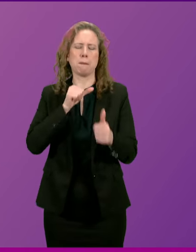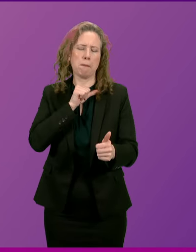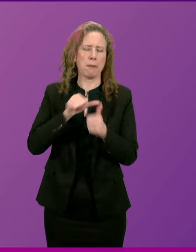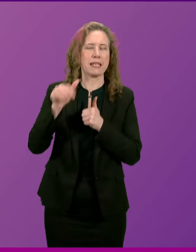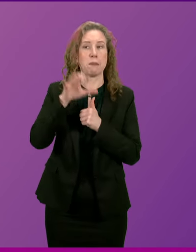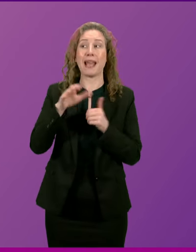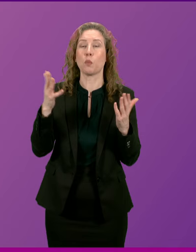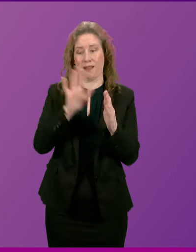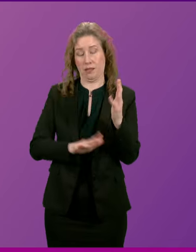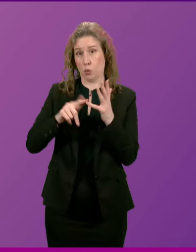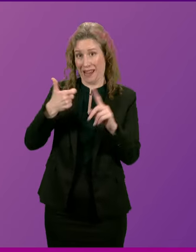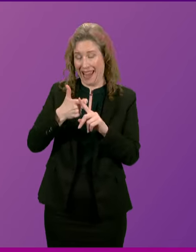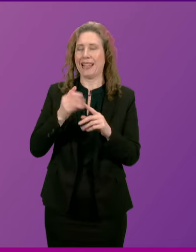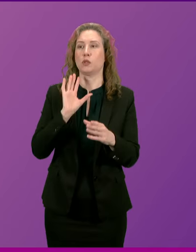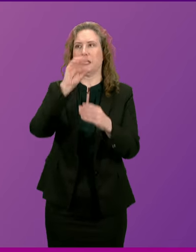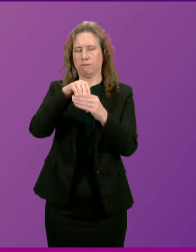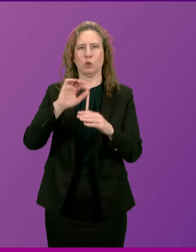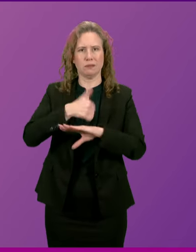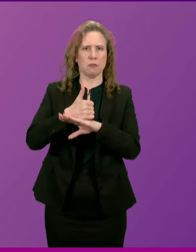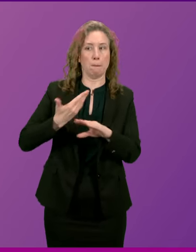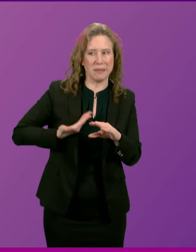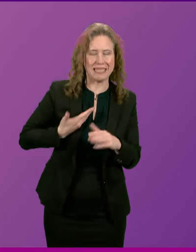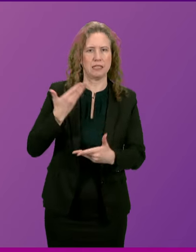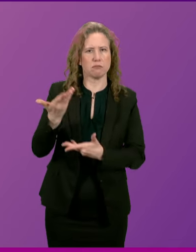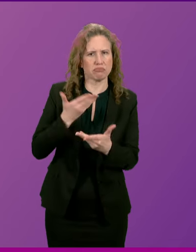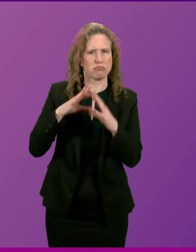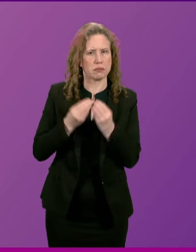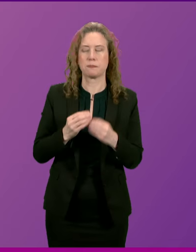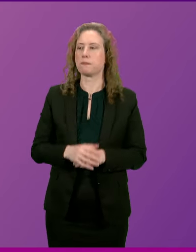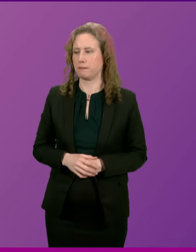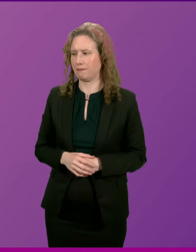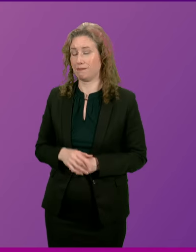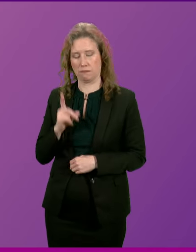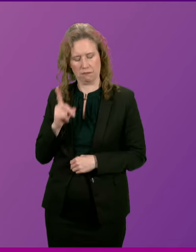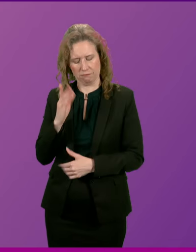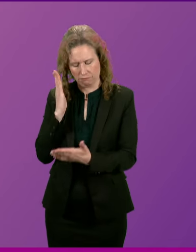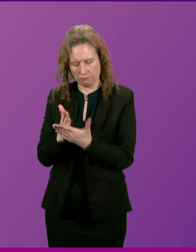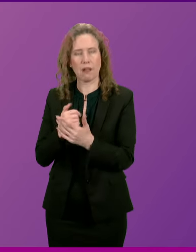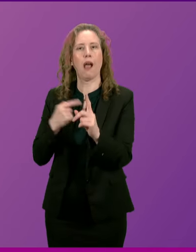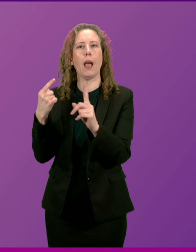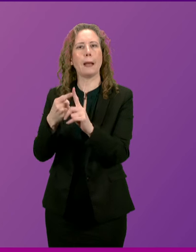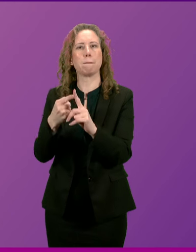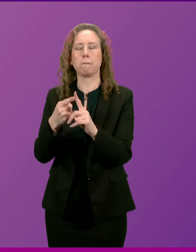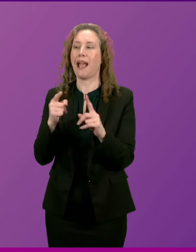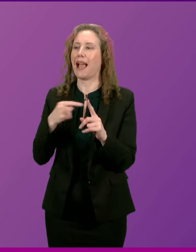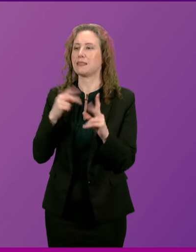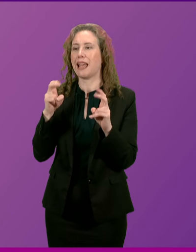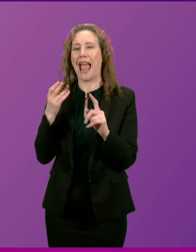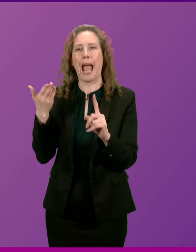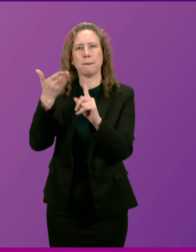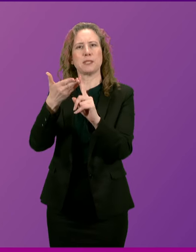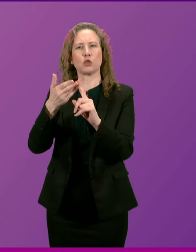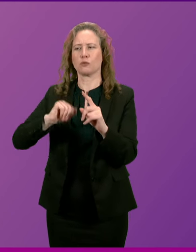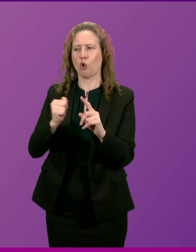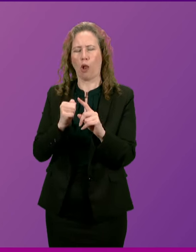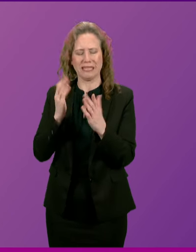place in the UK to do business? Deputy First Minister. That is absolutely our aim and ambition. Scotland is open for business. We are